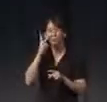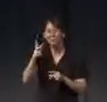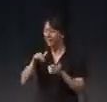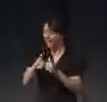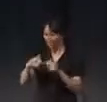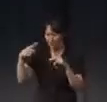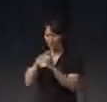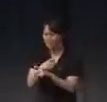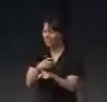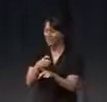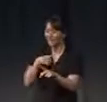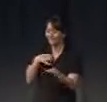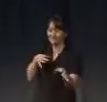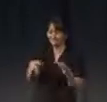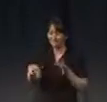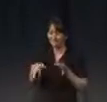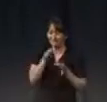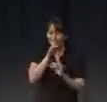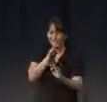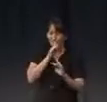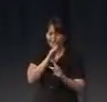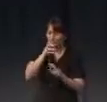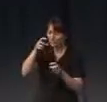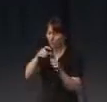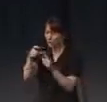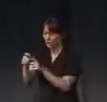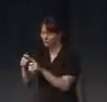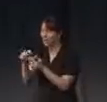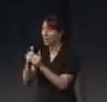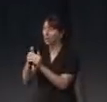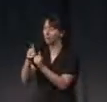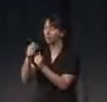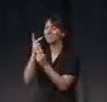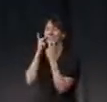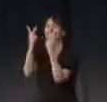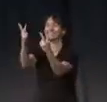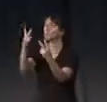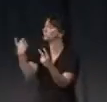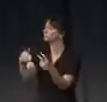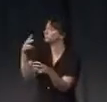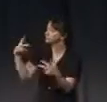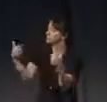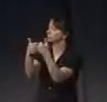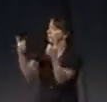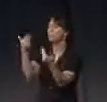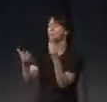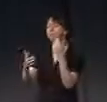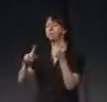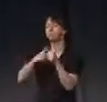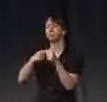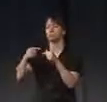don't still see. This mean maybe I scroll back and then we see some images and we go back.